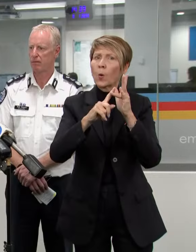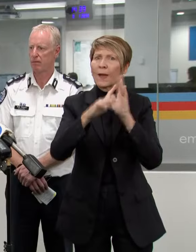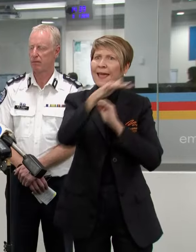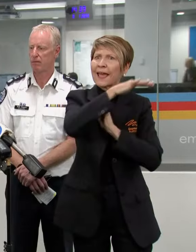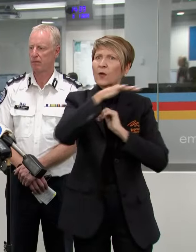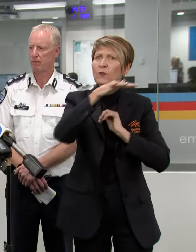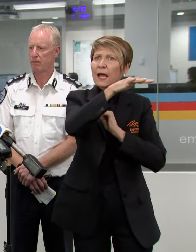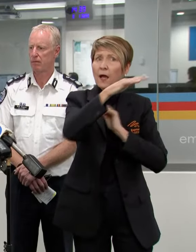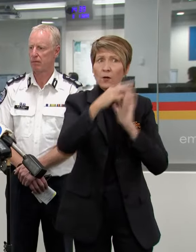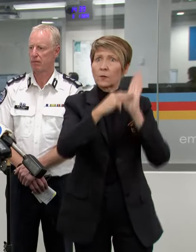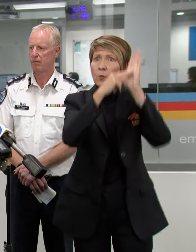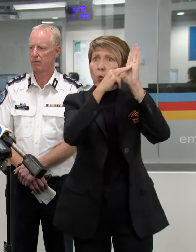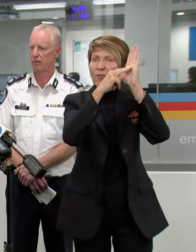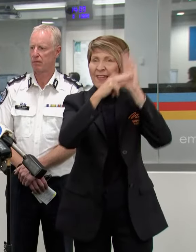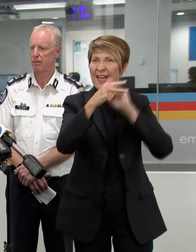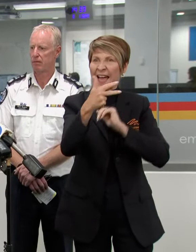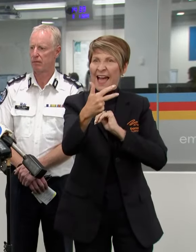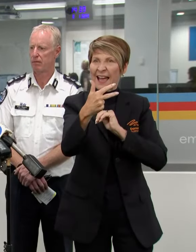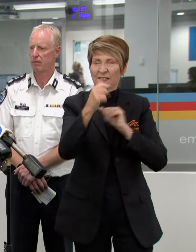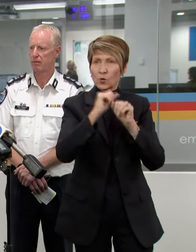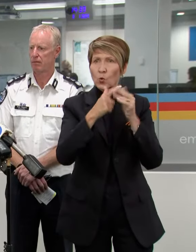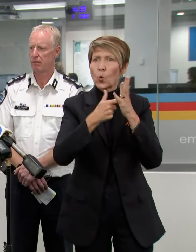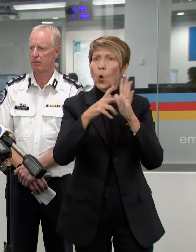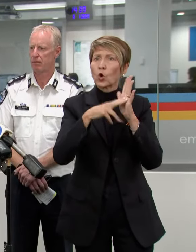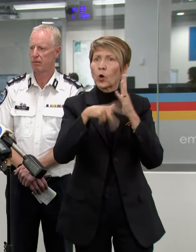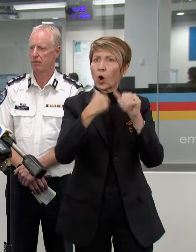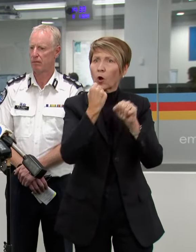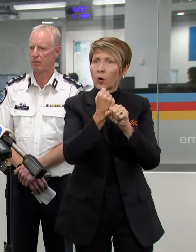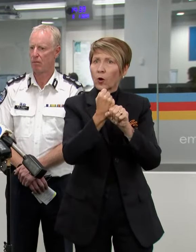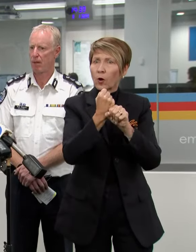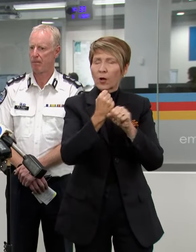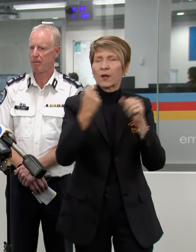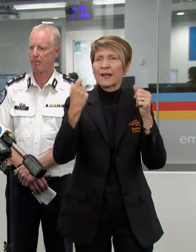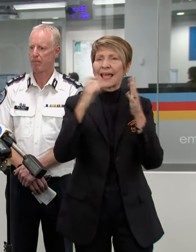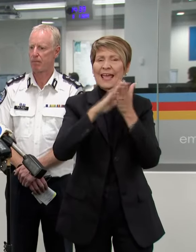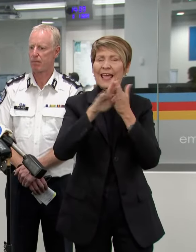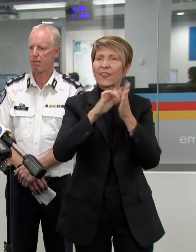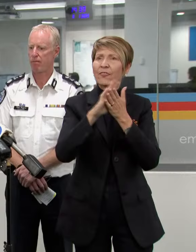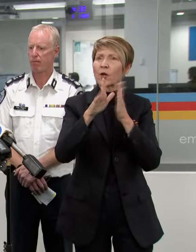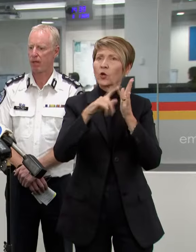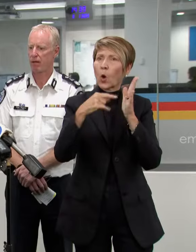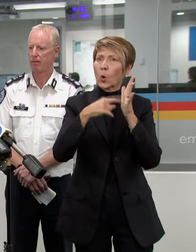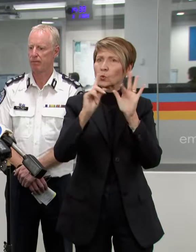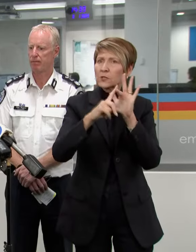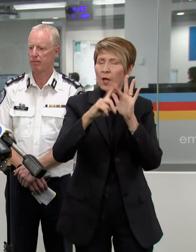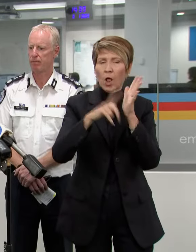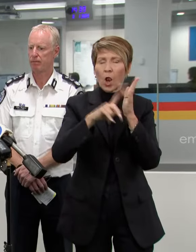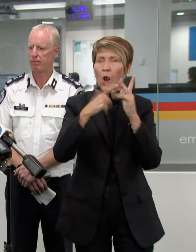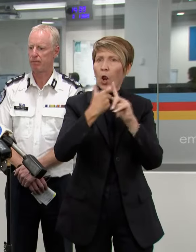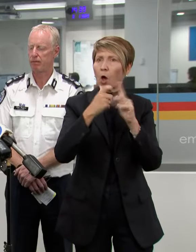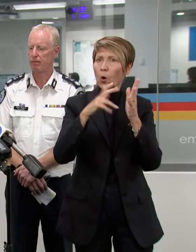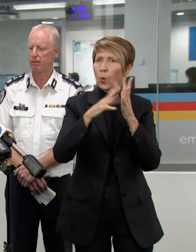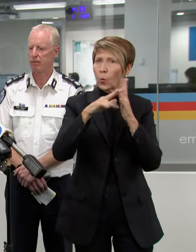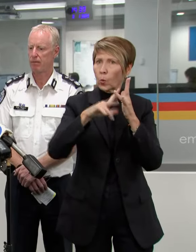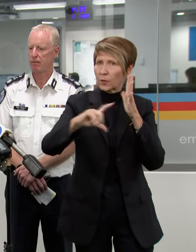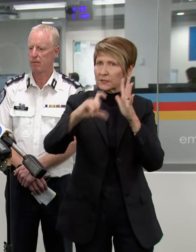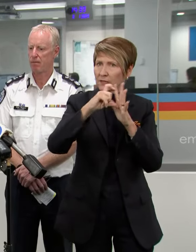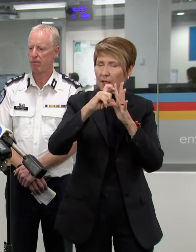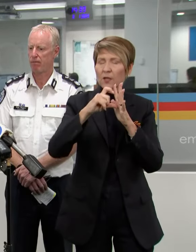We saw eight of those around Gornong, four of those at Heathcote, two at Lockwood and two at Woodvale.